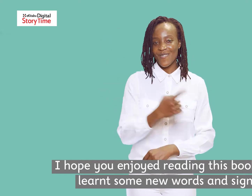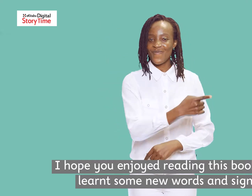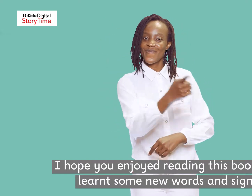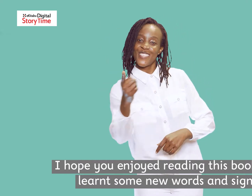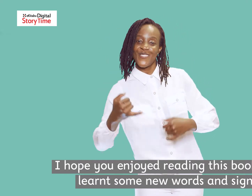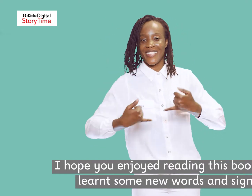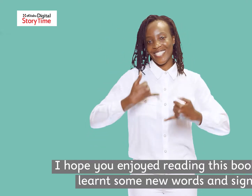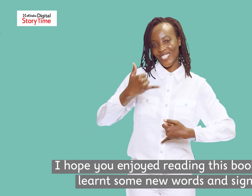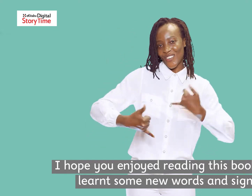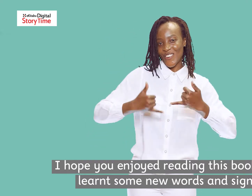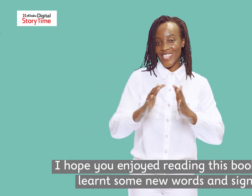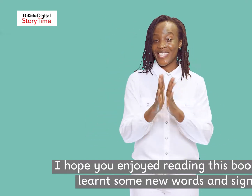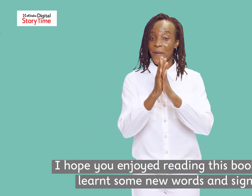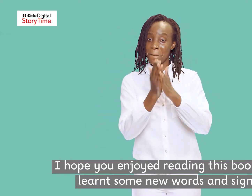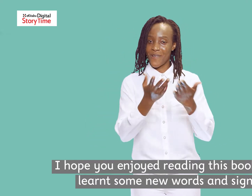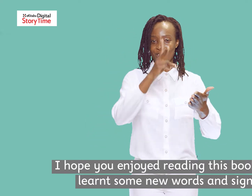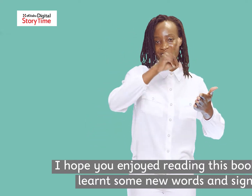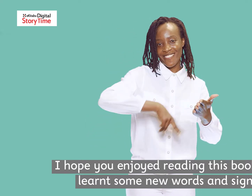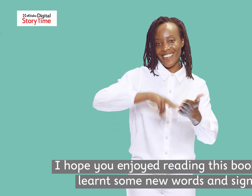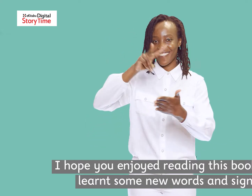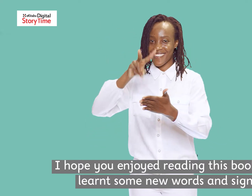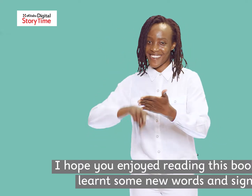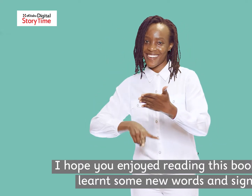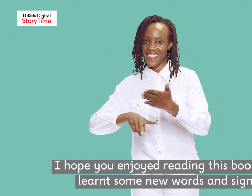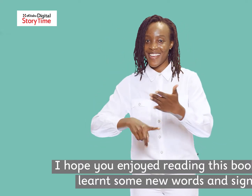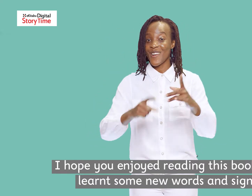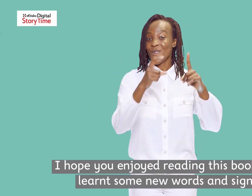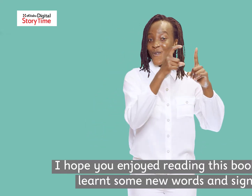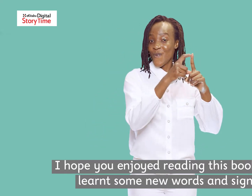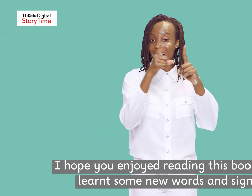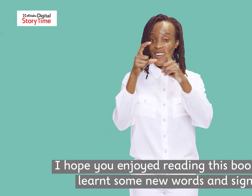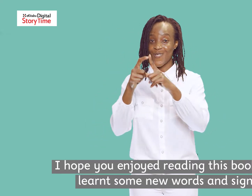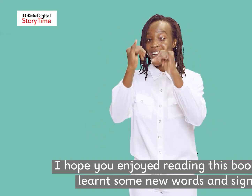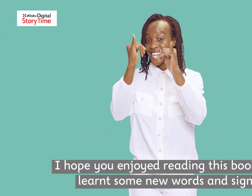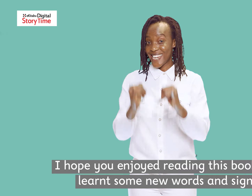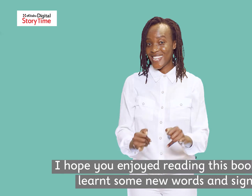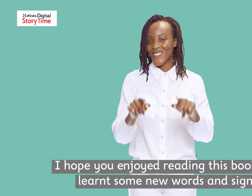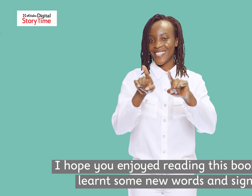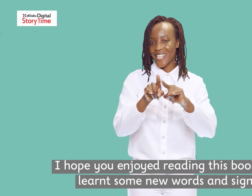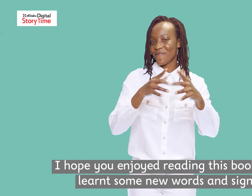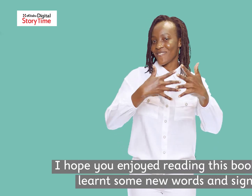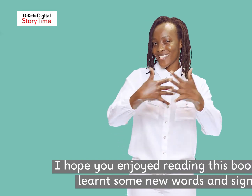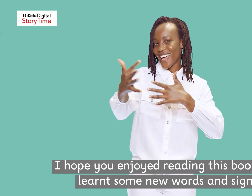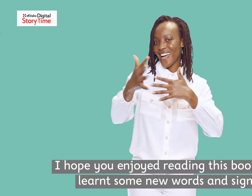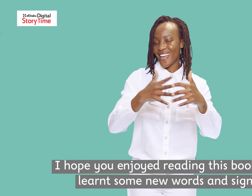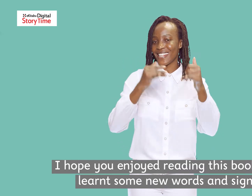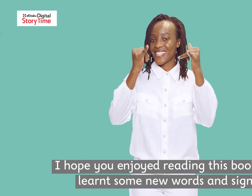i hope you enjoyed reading this book and learned some new words and signs